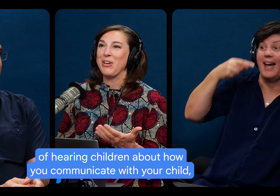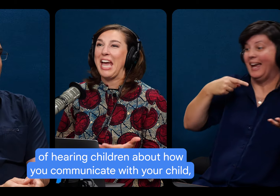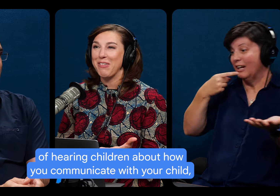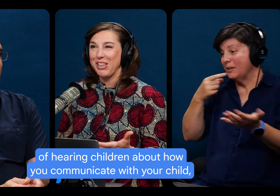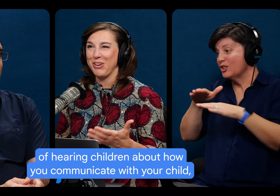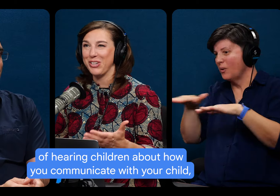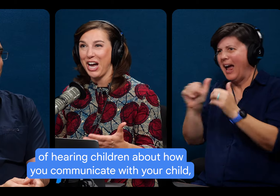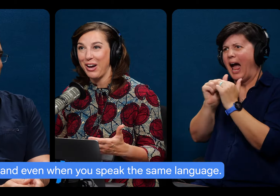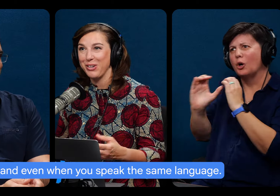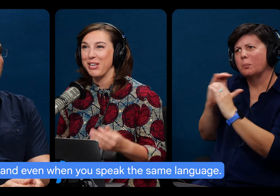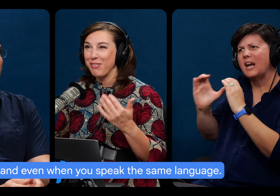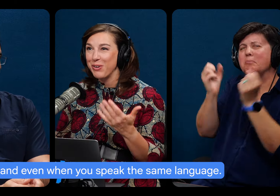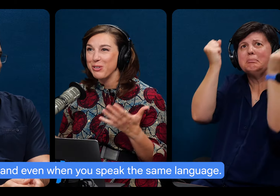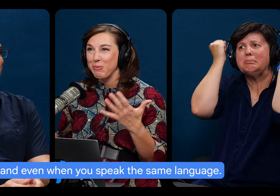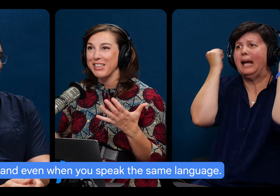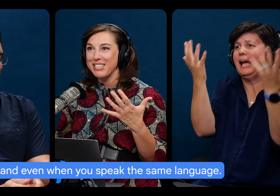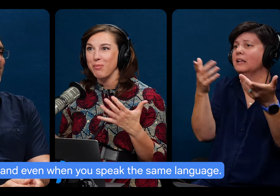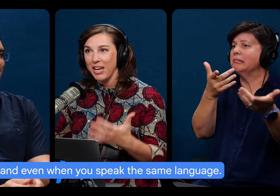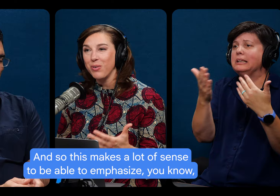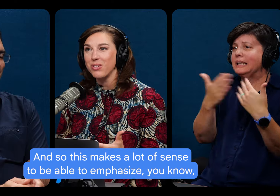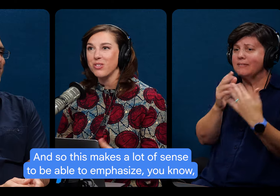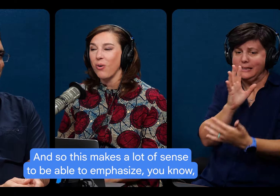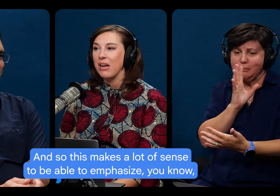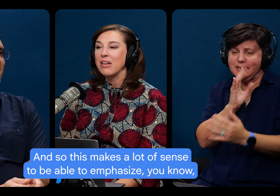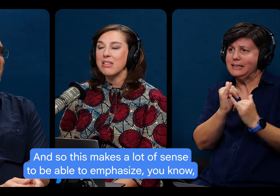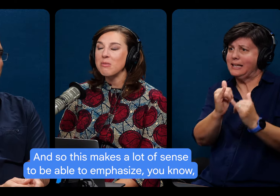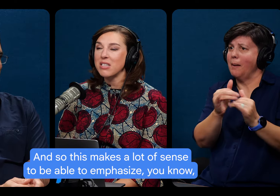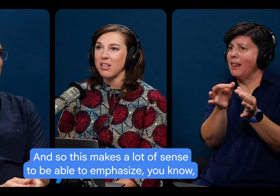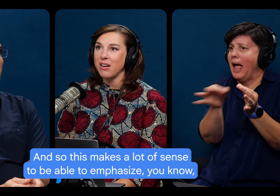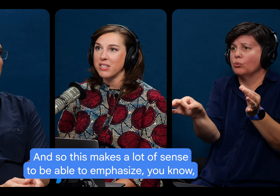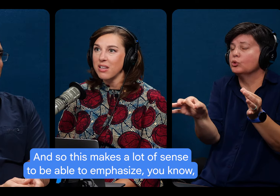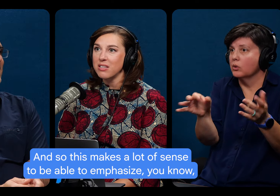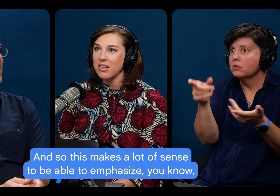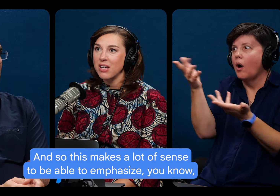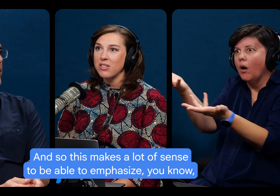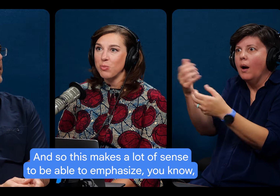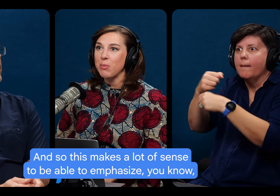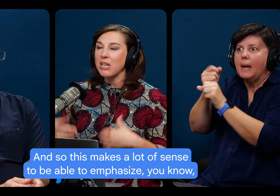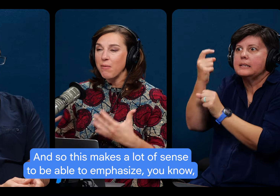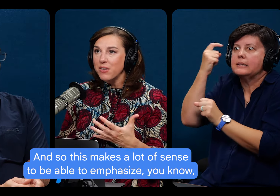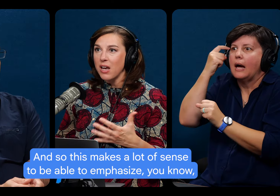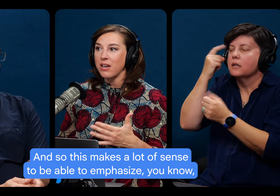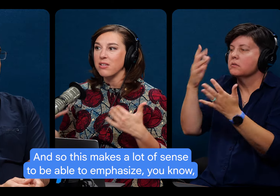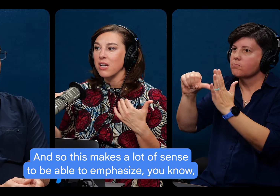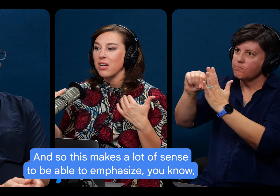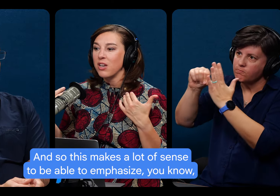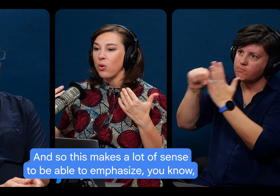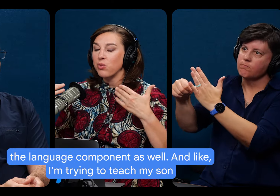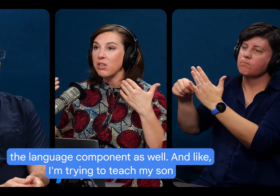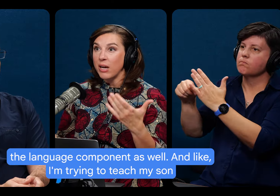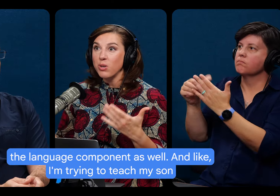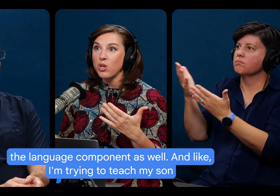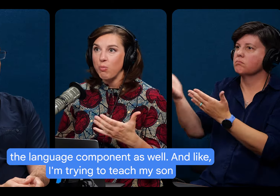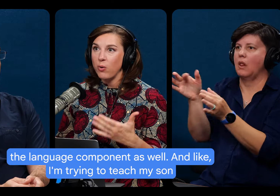communicate with your child and even when you speak the same language. And so this makes a lot of sense to be able to emphasize, you